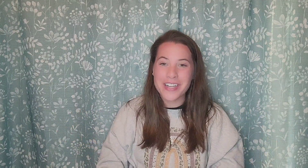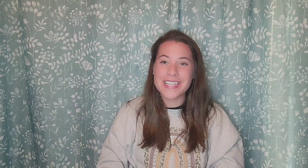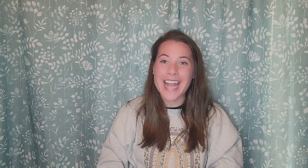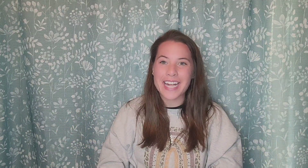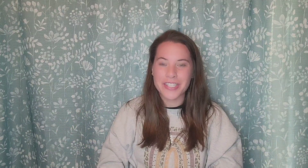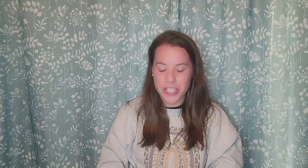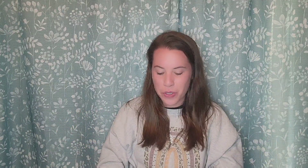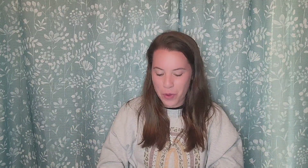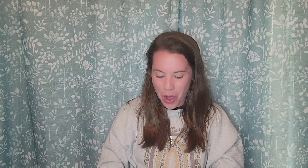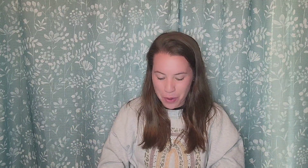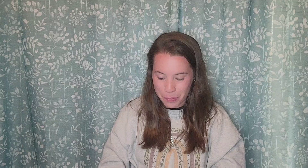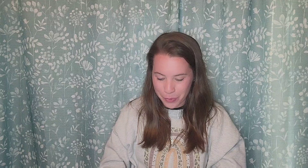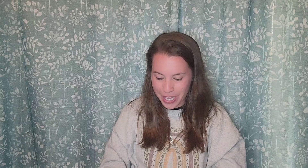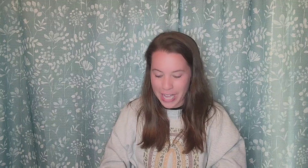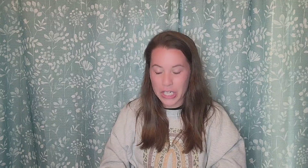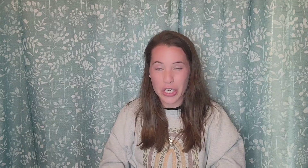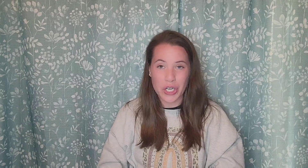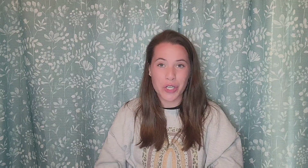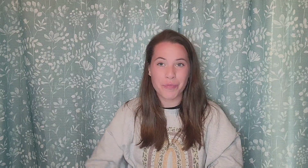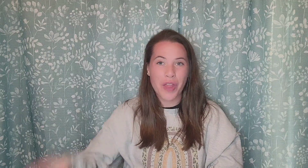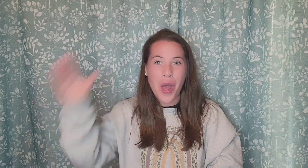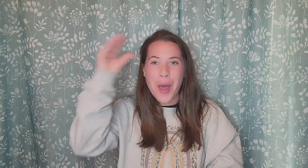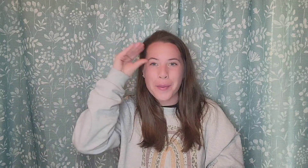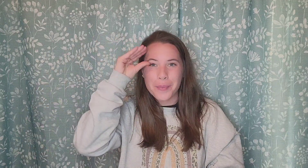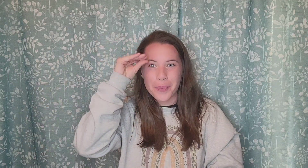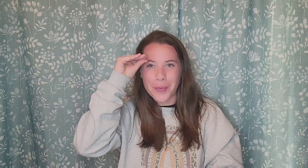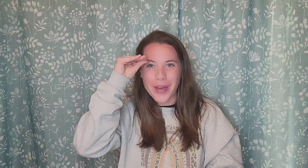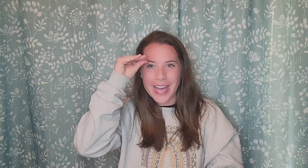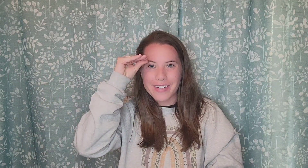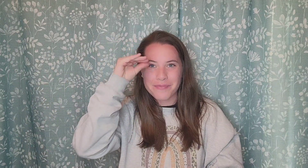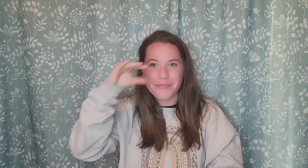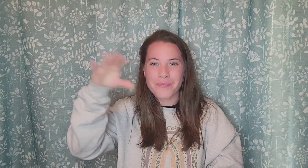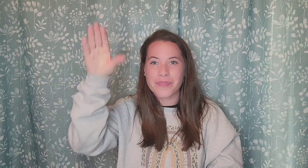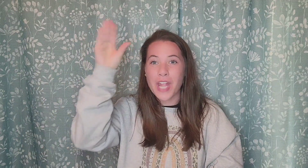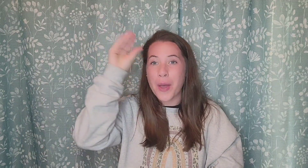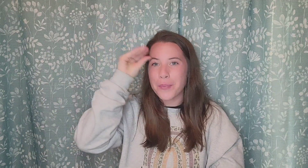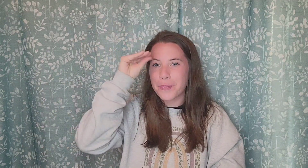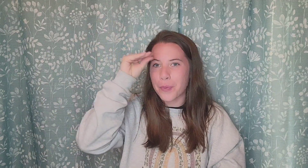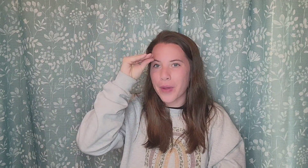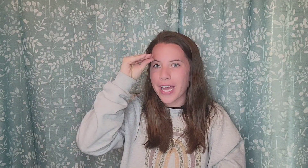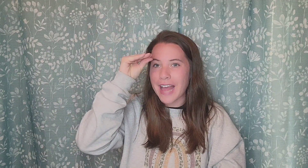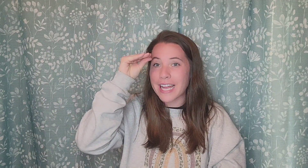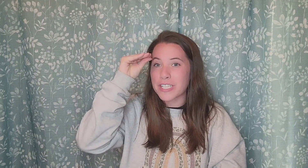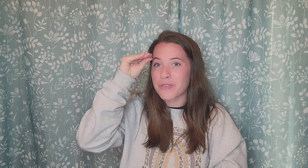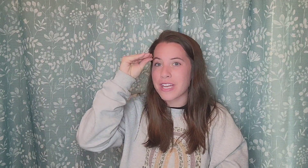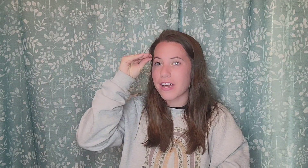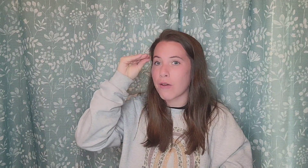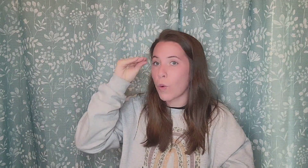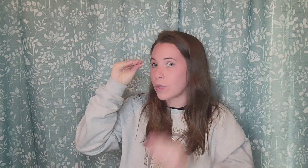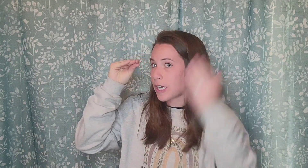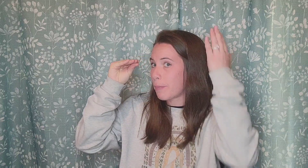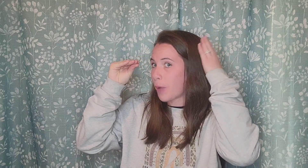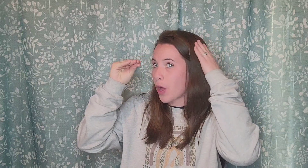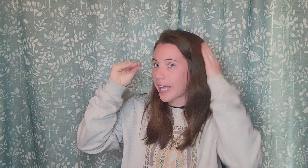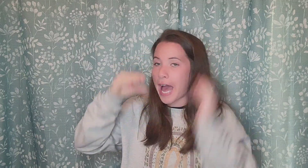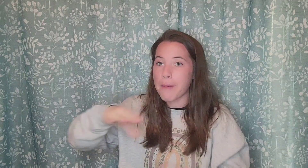Our next two are boy and girl. Boy. Boy. I like to think of holding a ball cap.